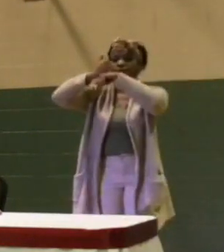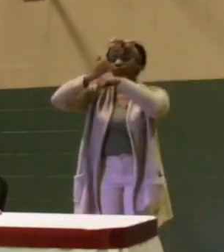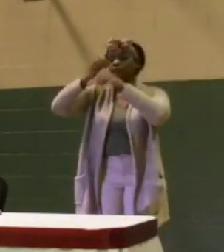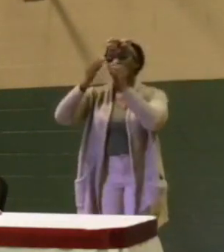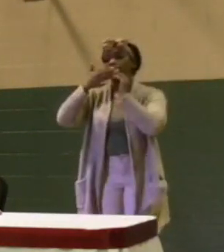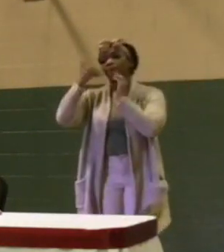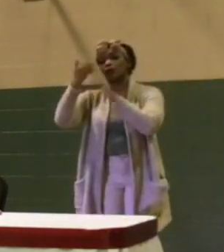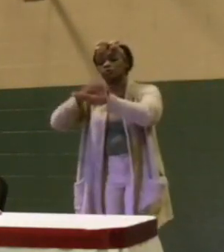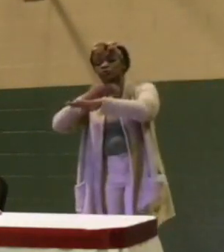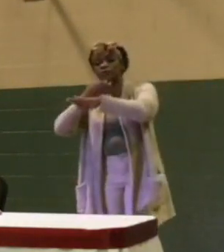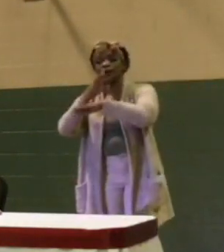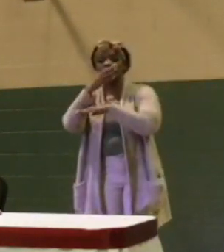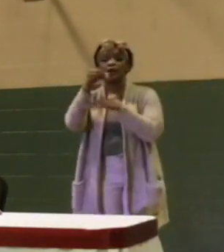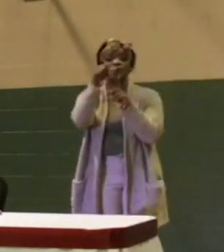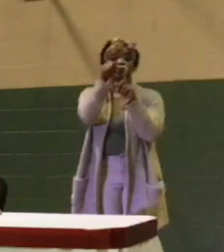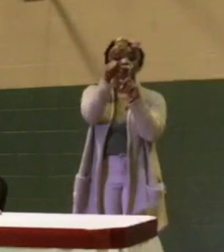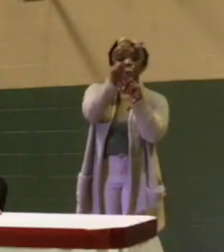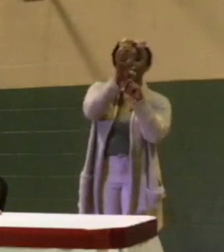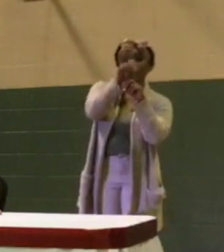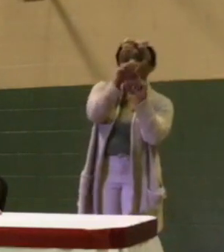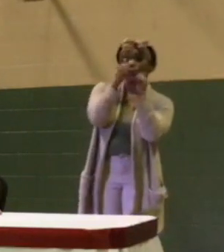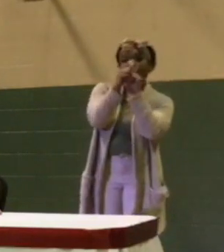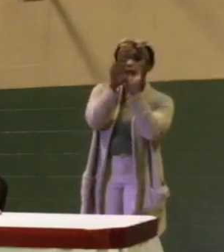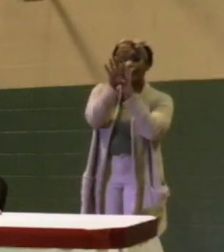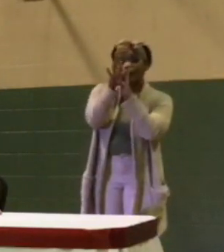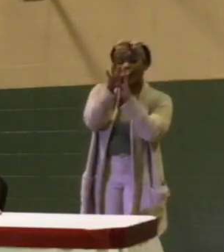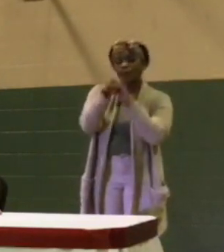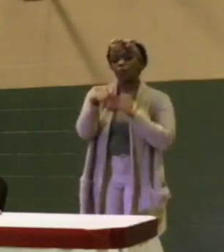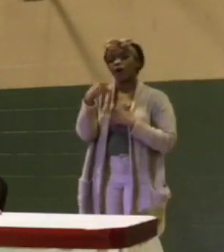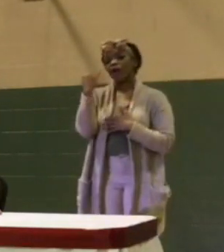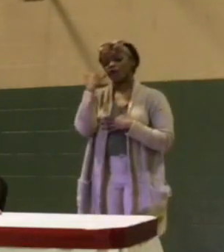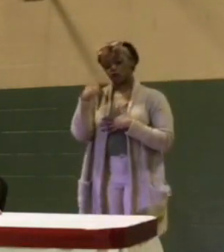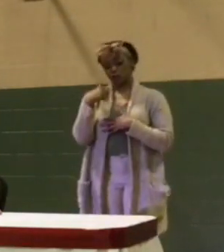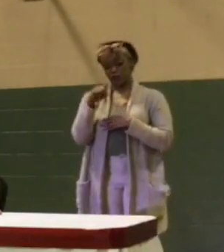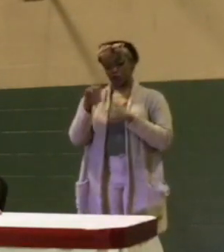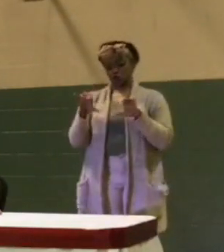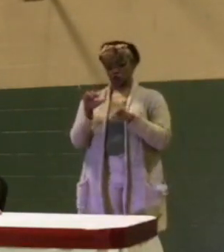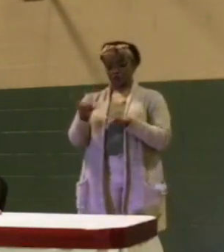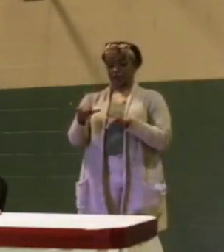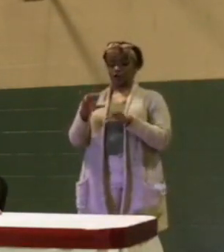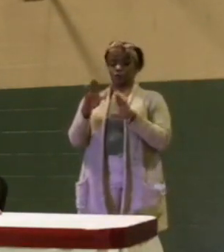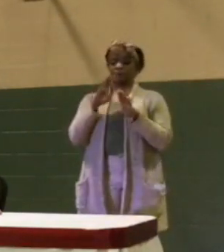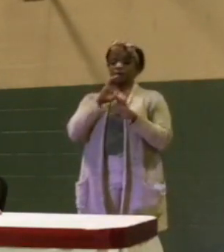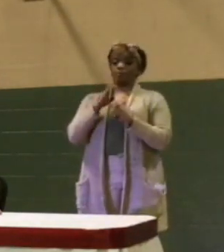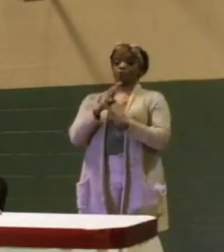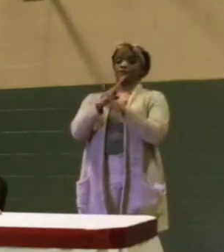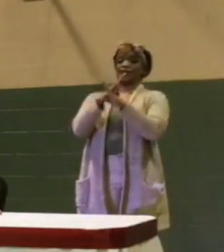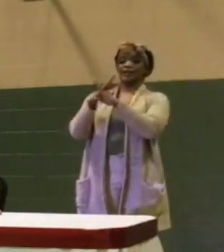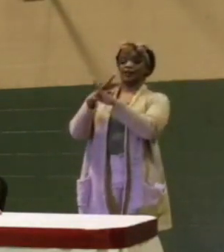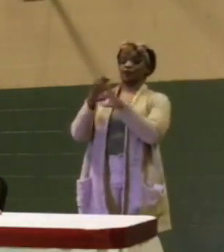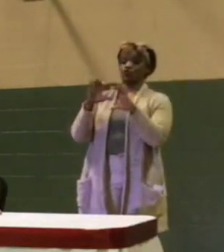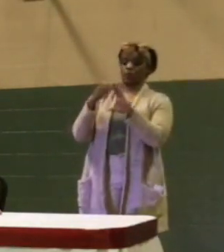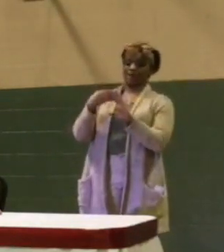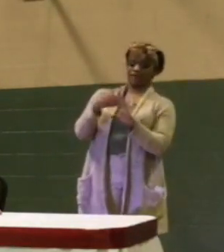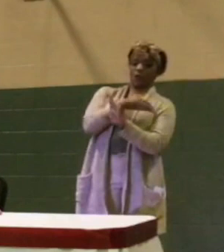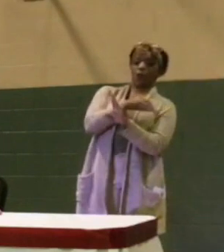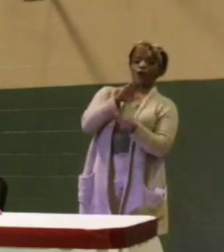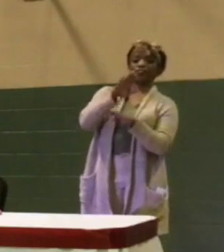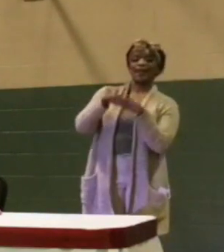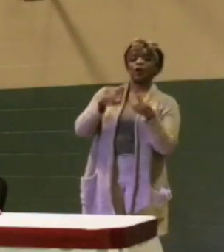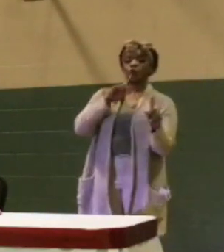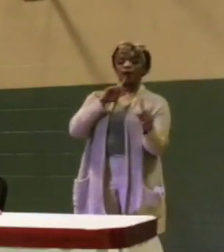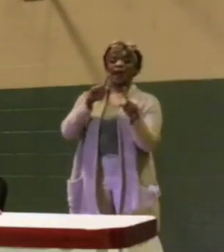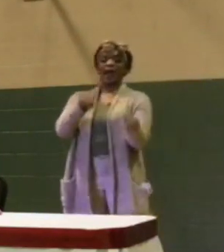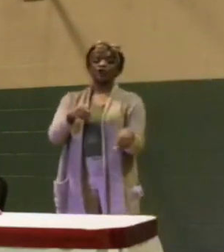can be as preventative in nature regarding crime as possible, that's always going to be better than being the reactive side to crime as